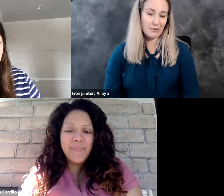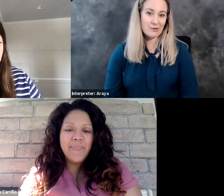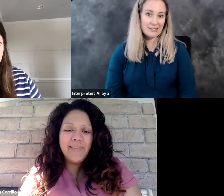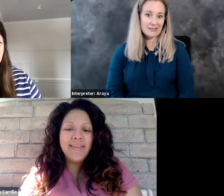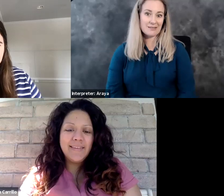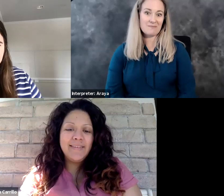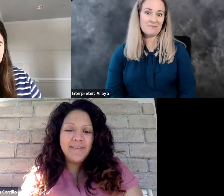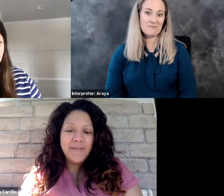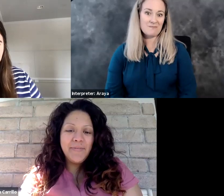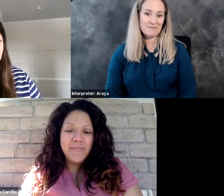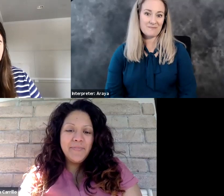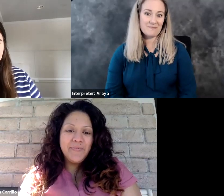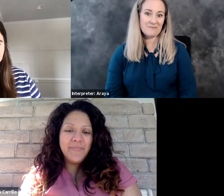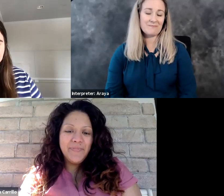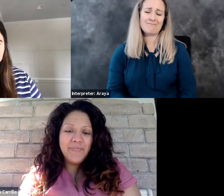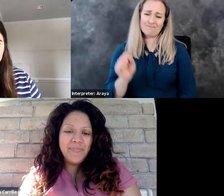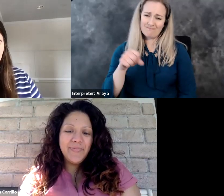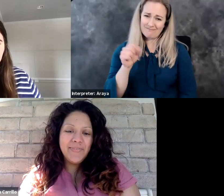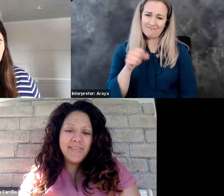help me through this. Hmm.